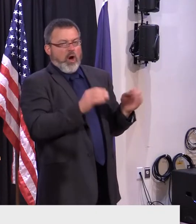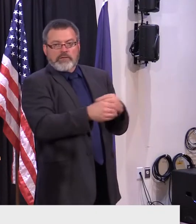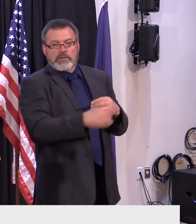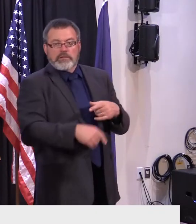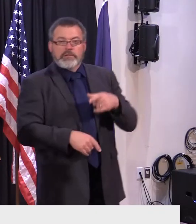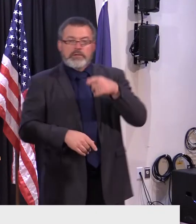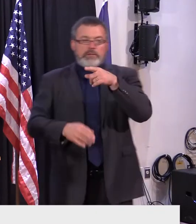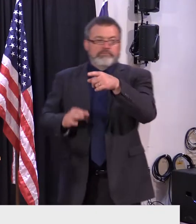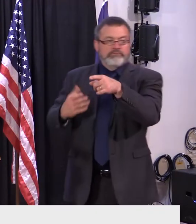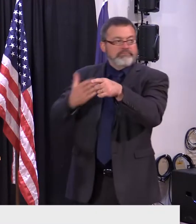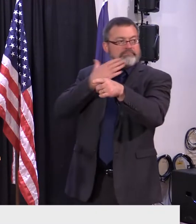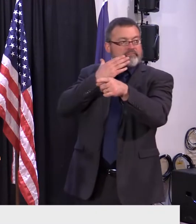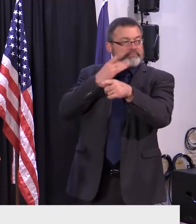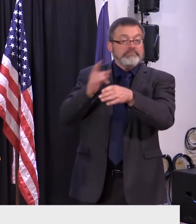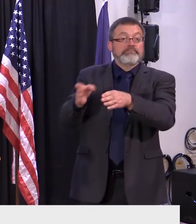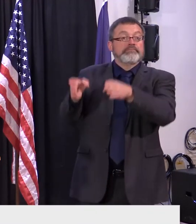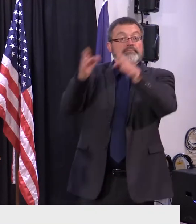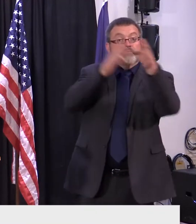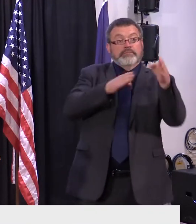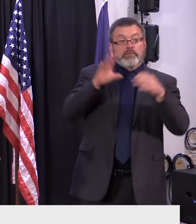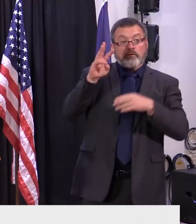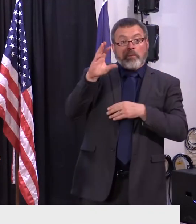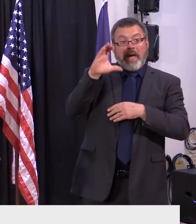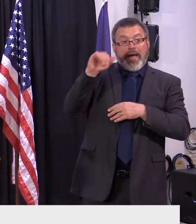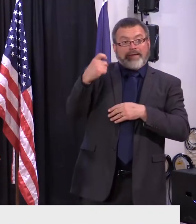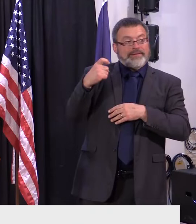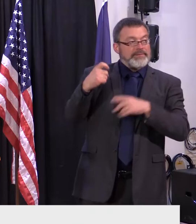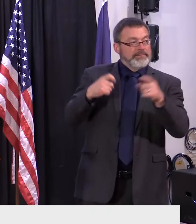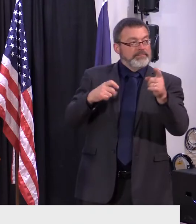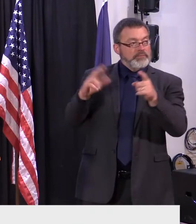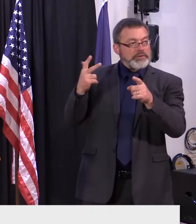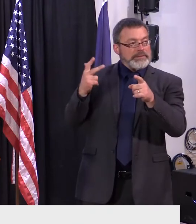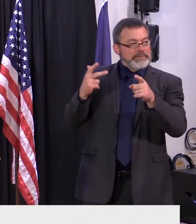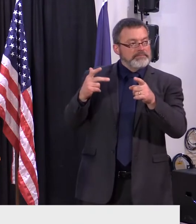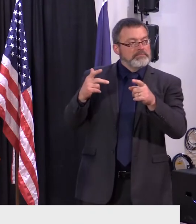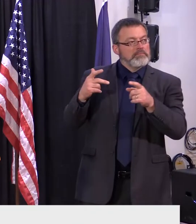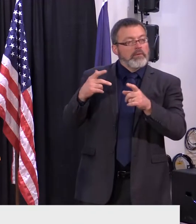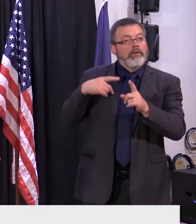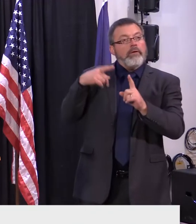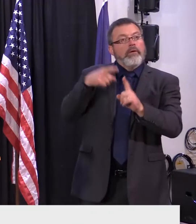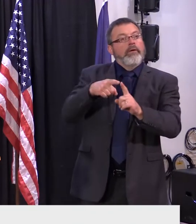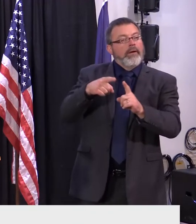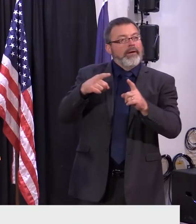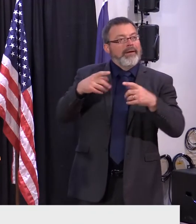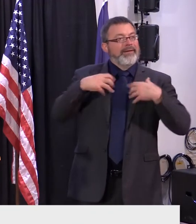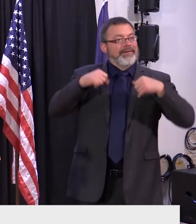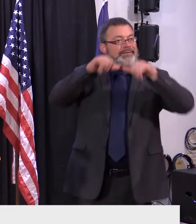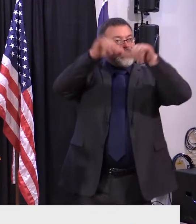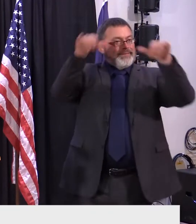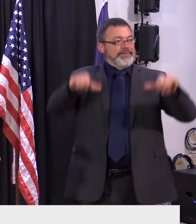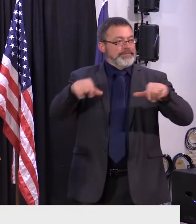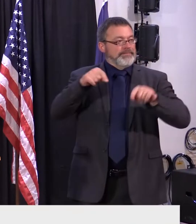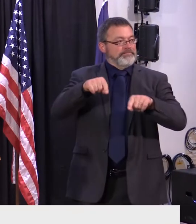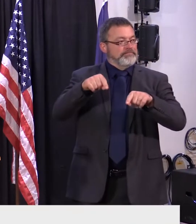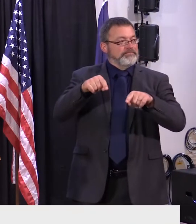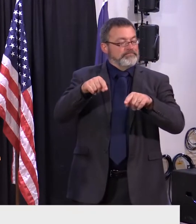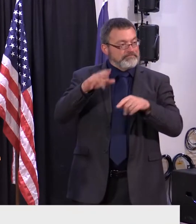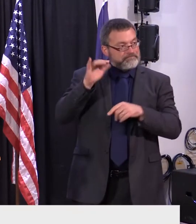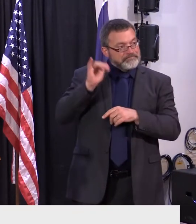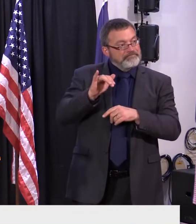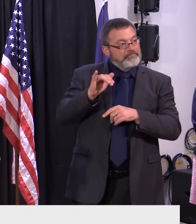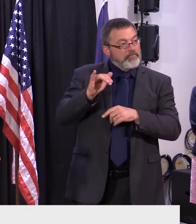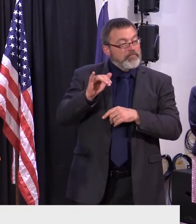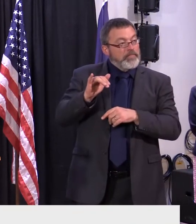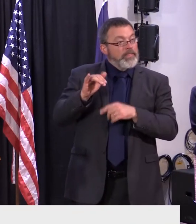Governor, I wanted to just shift gears just a little bit and ask about welfare. As you probably have seen yesterday, regulators approved